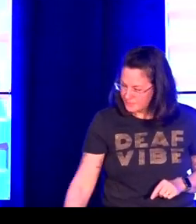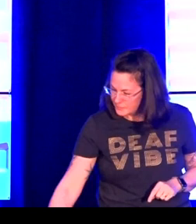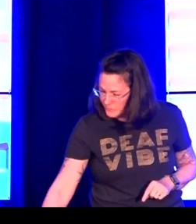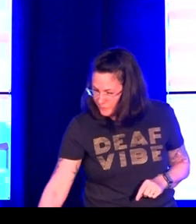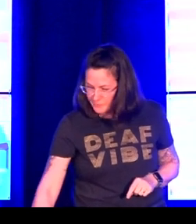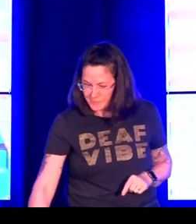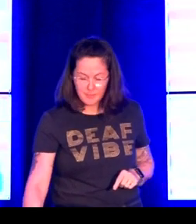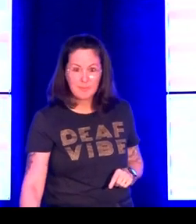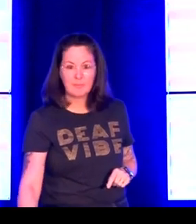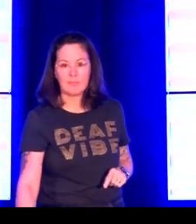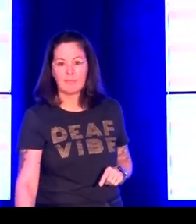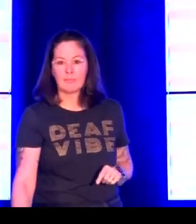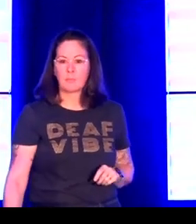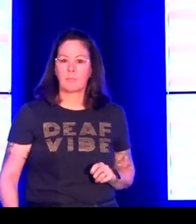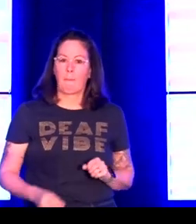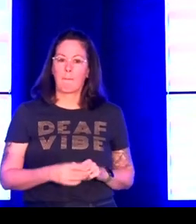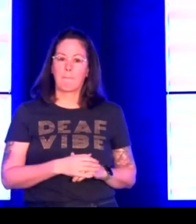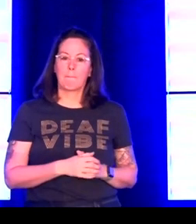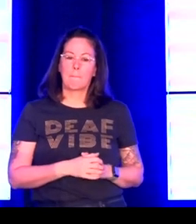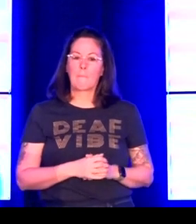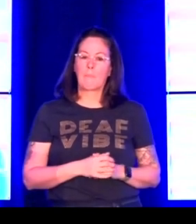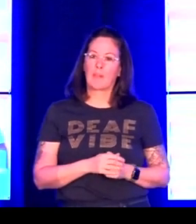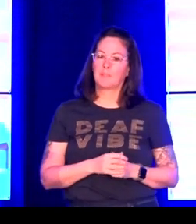and how various roles in the community shaped that.